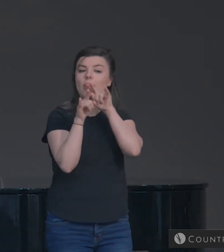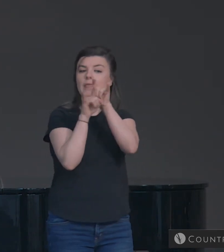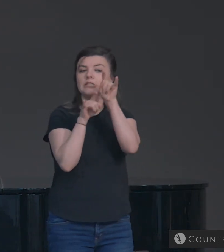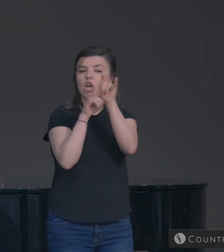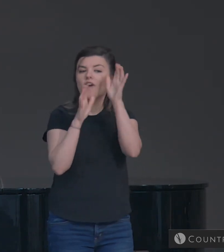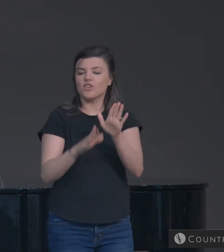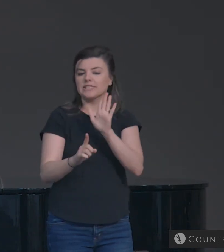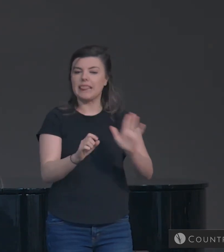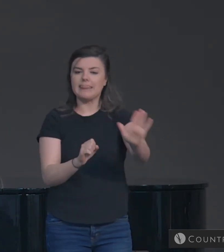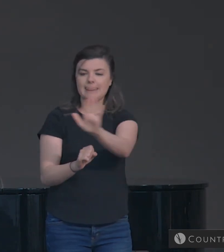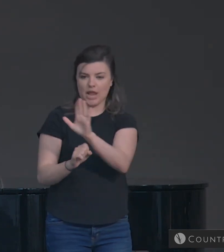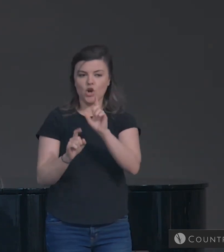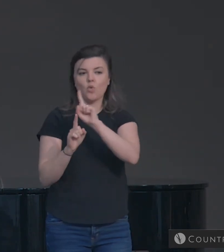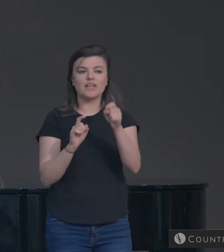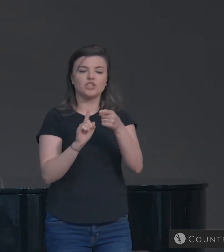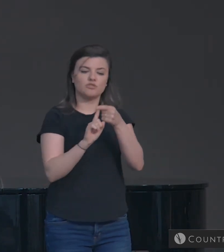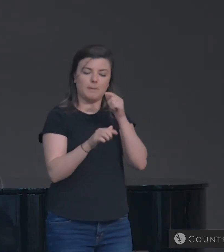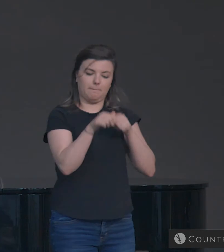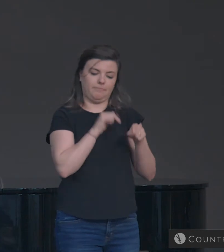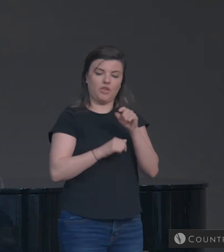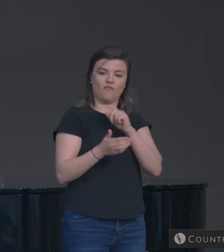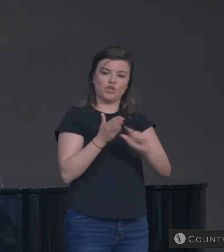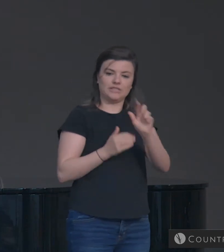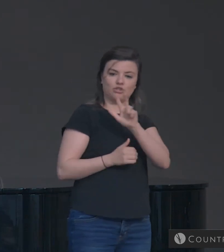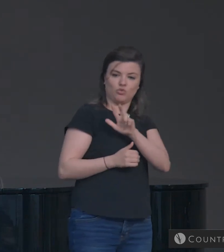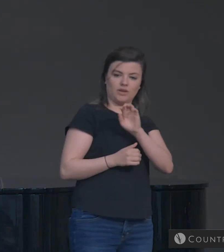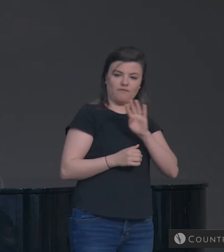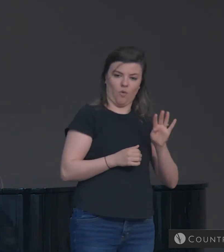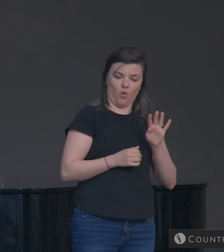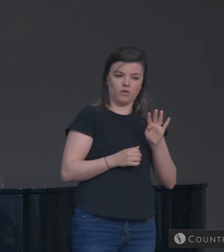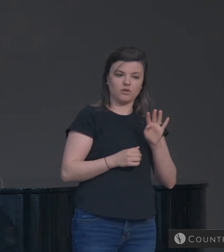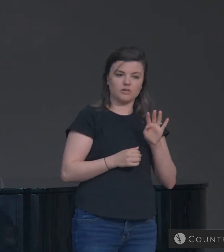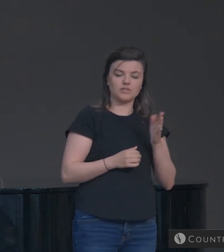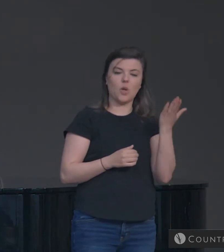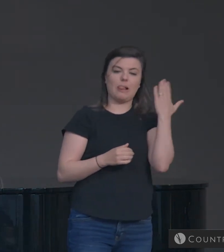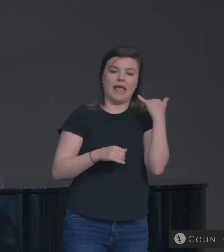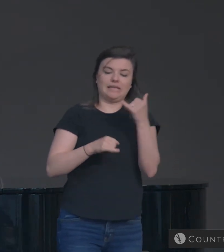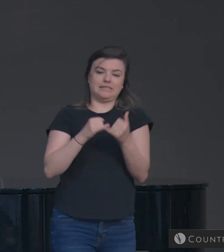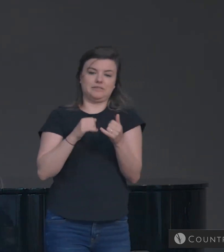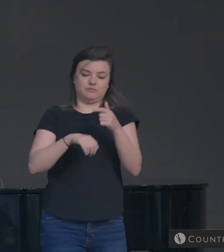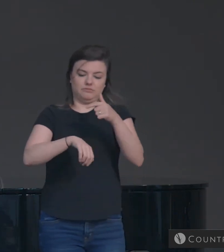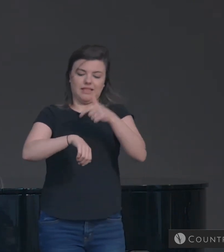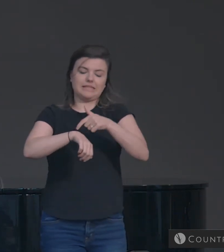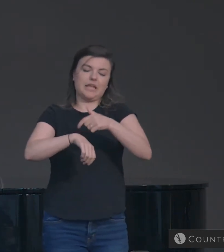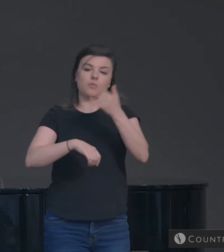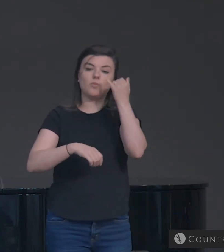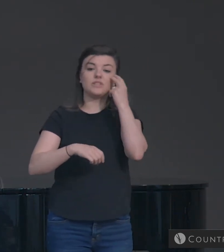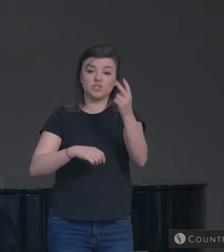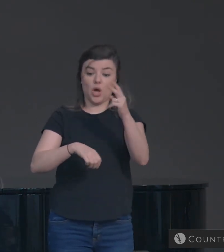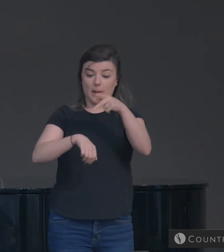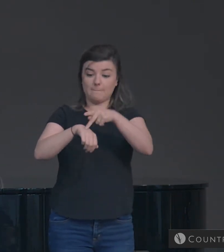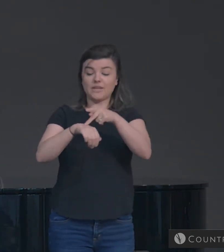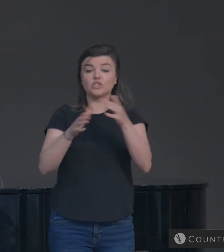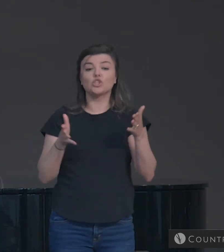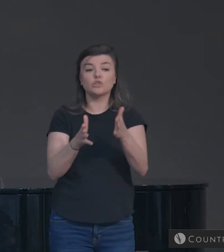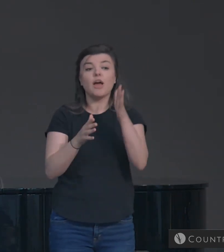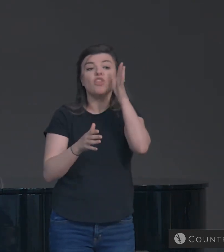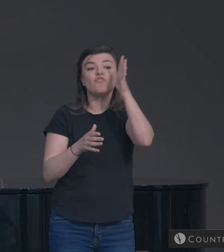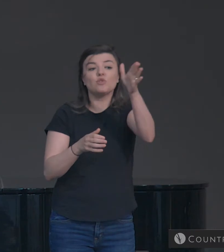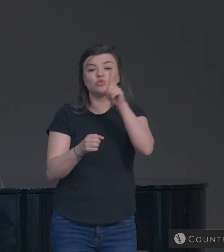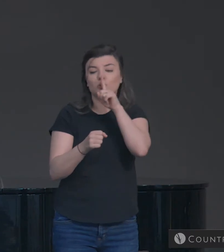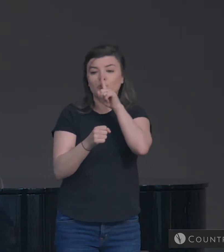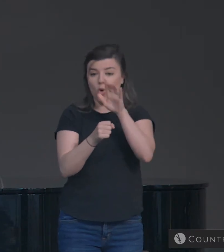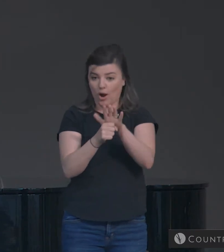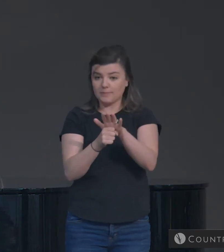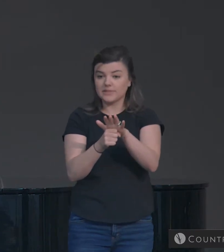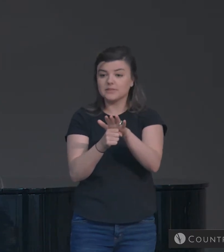questions from verses 3 and 4. Last time we saw Peter's encouragement about God's future promise.